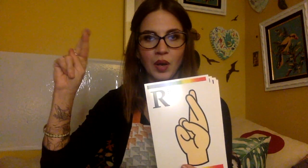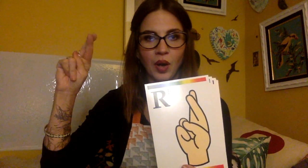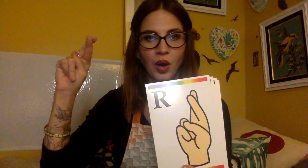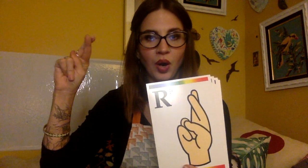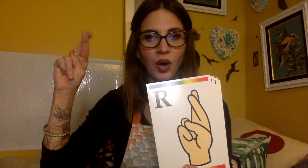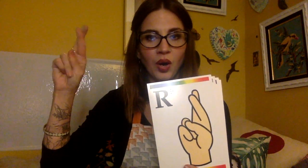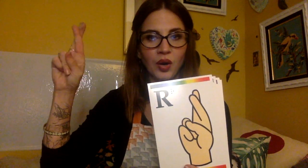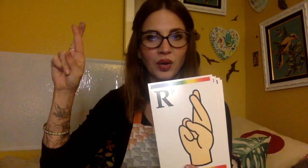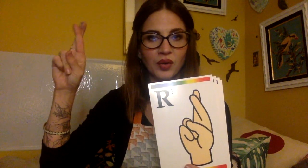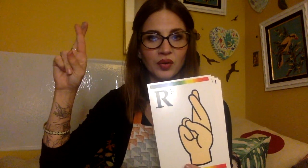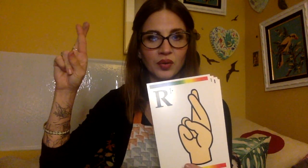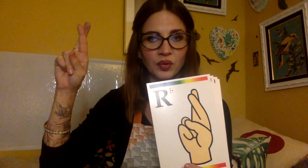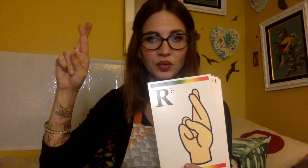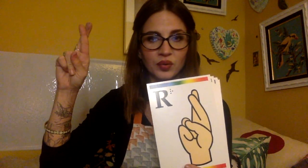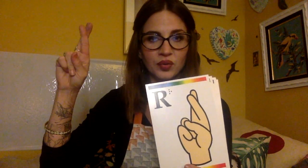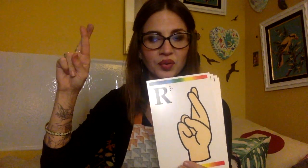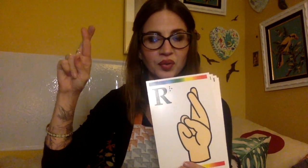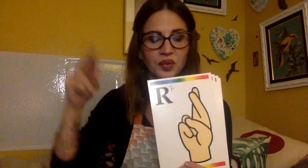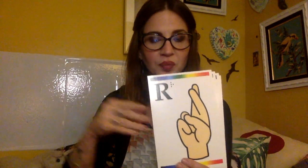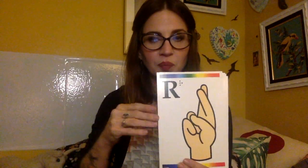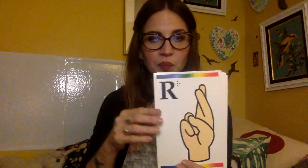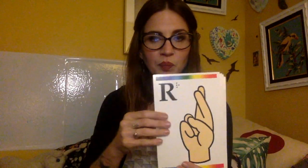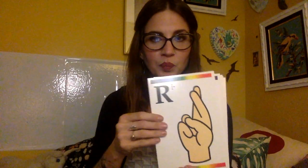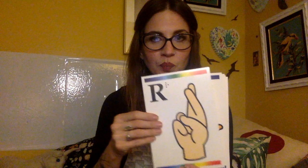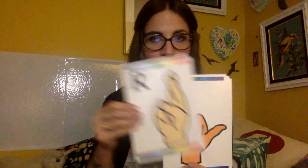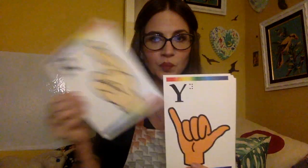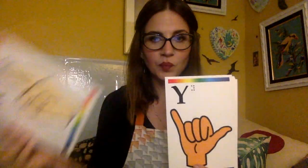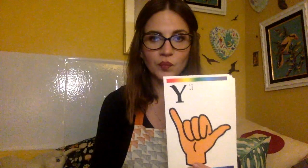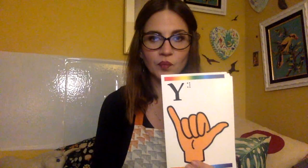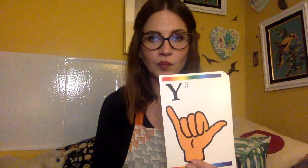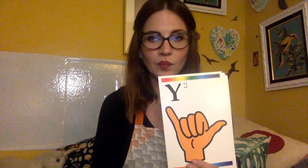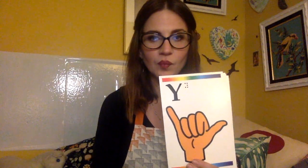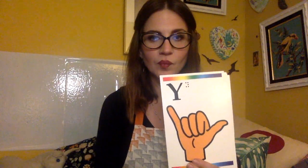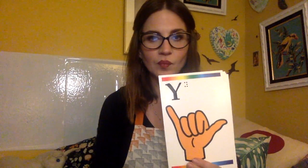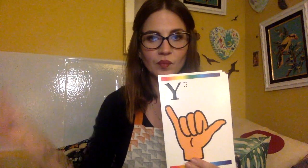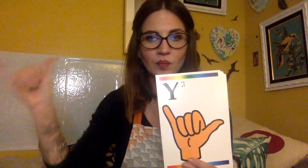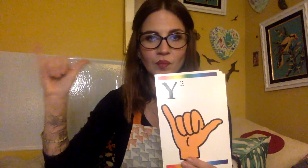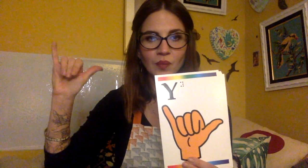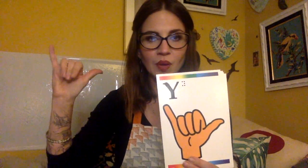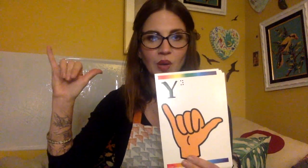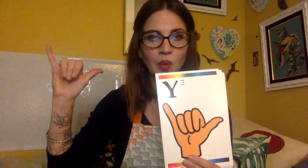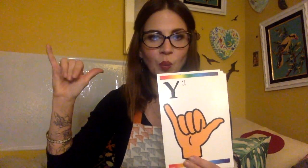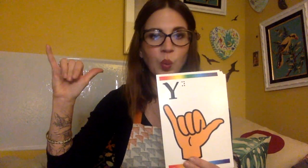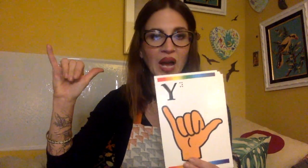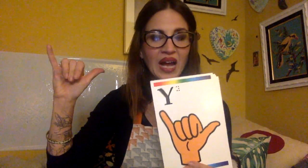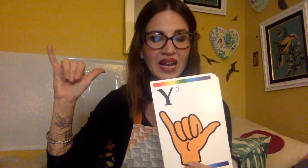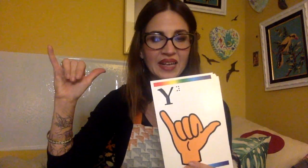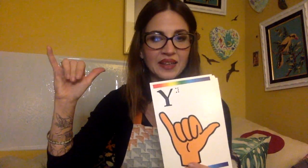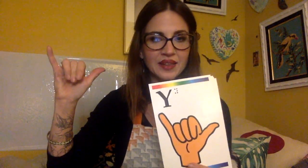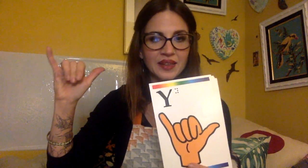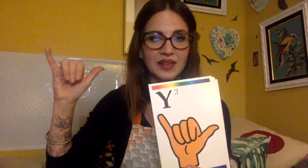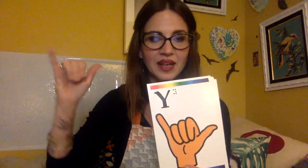R, R, Y, Y,